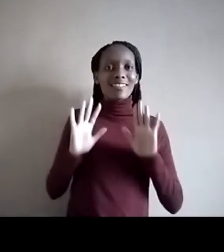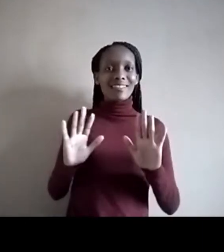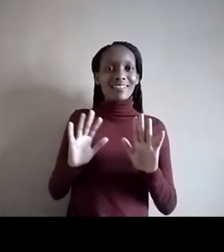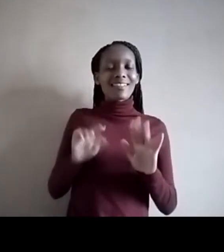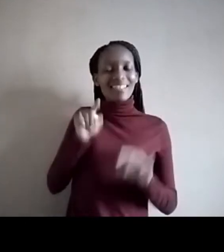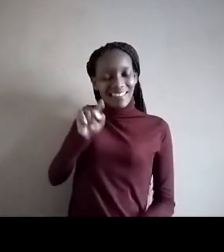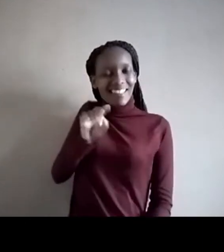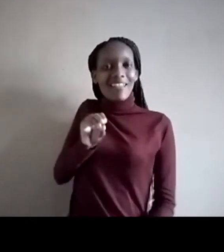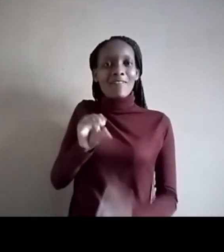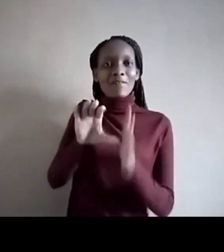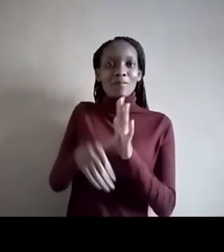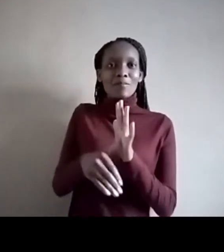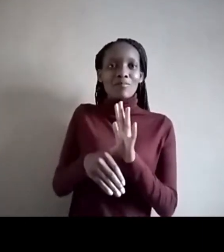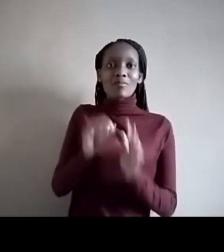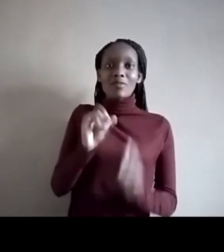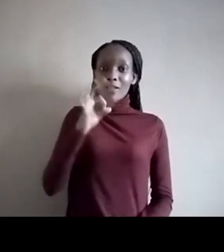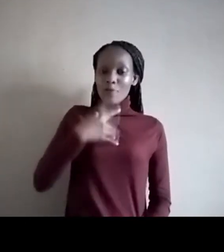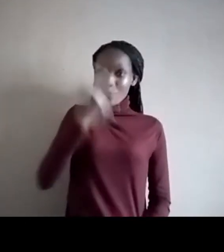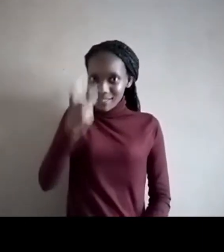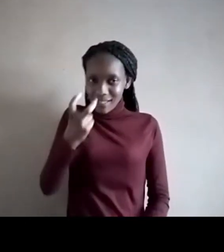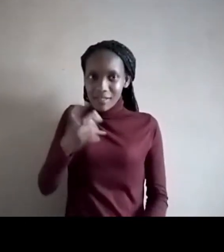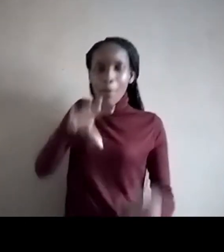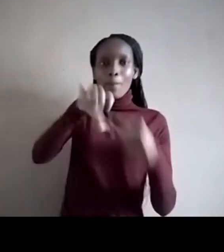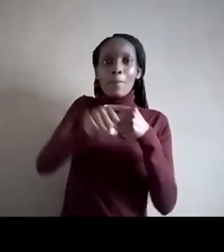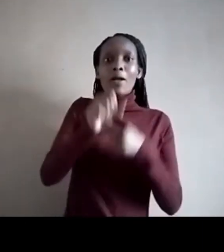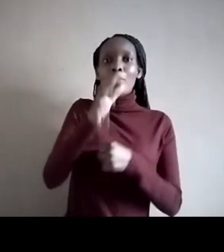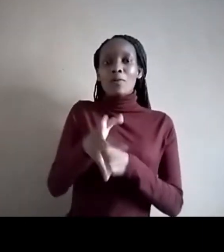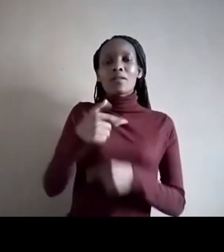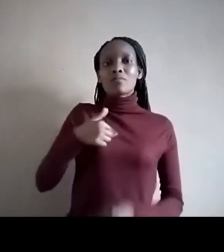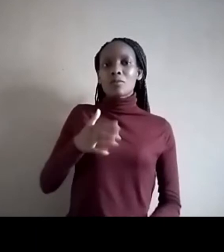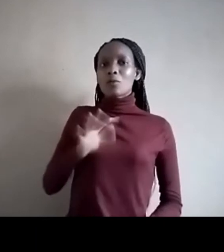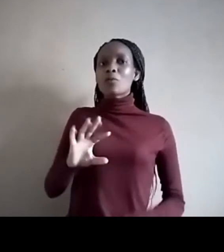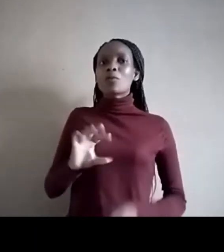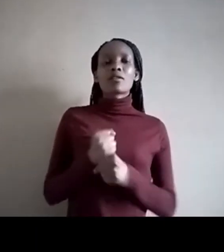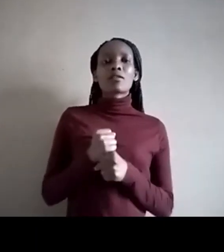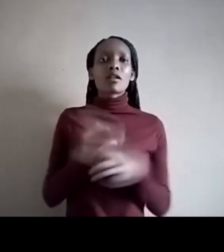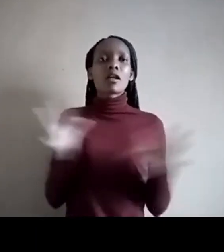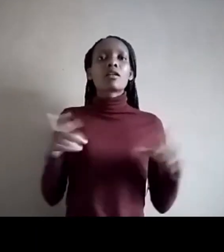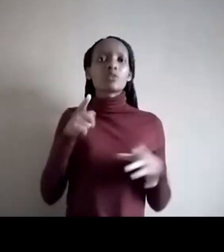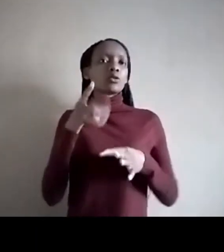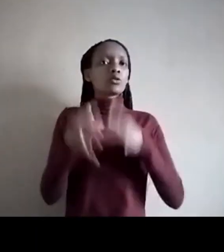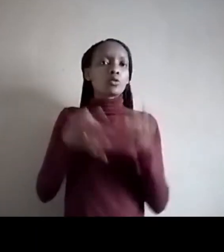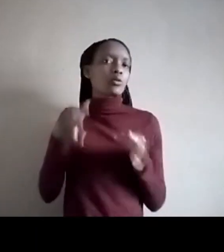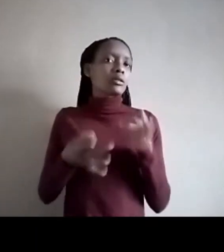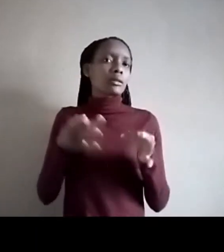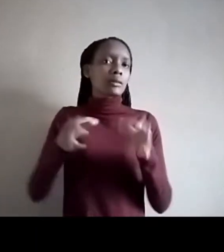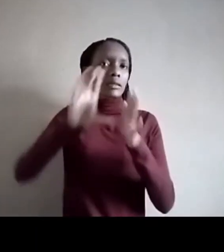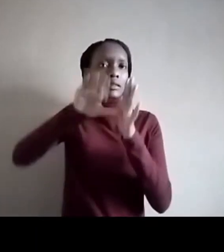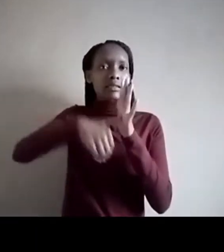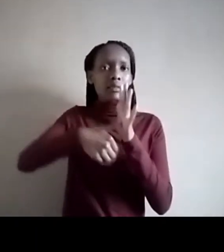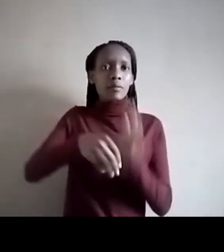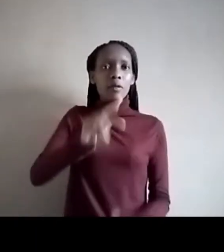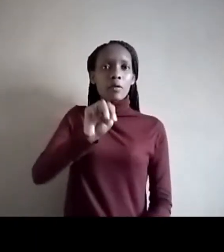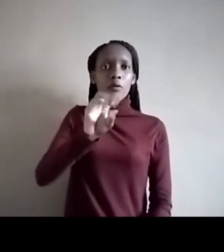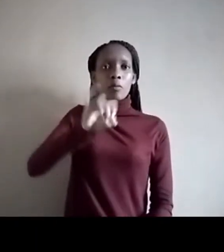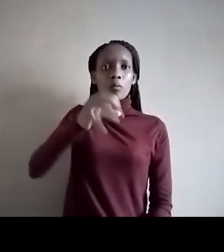seek for it, we find it. So I want us to start by you just explaining what does disability mojo mean to you and how